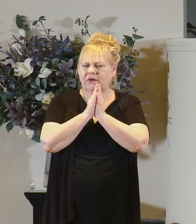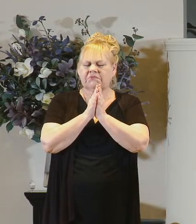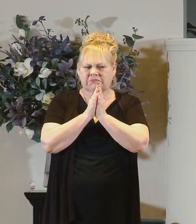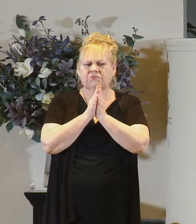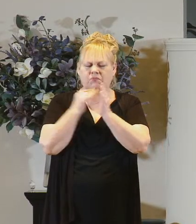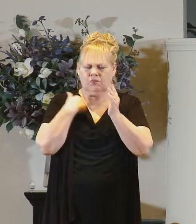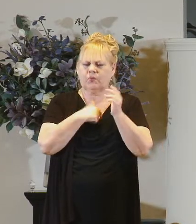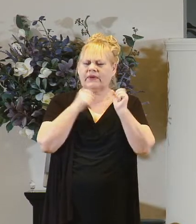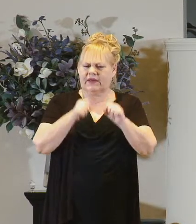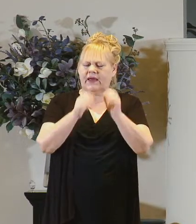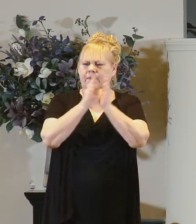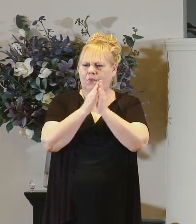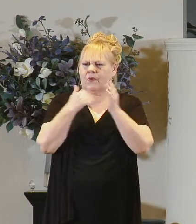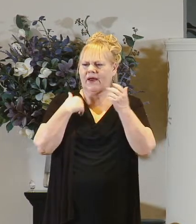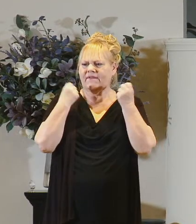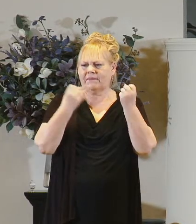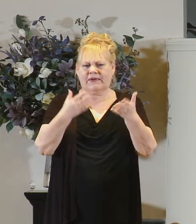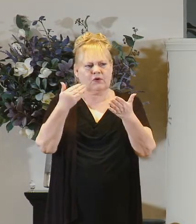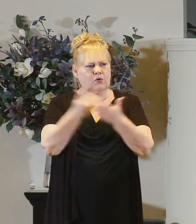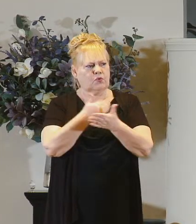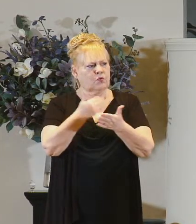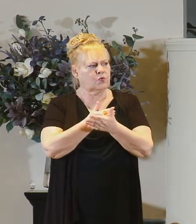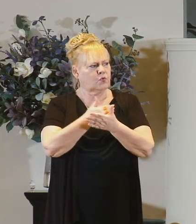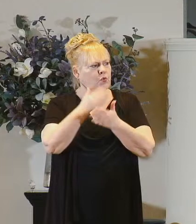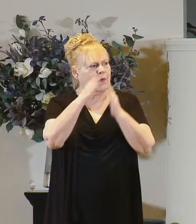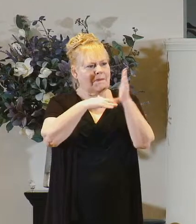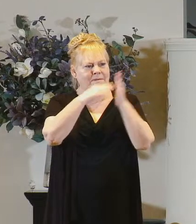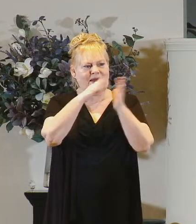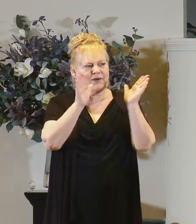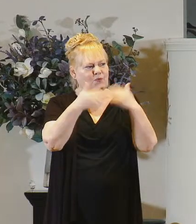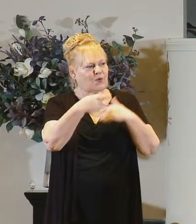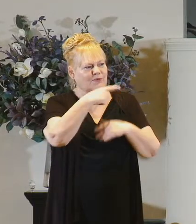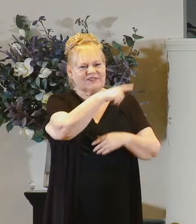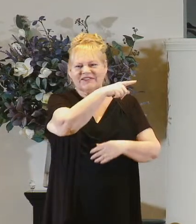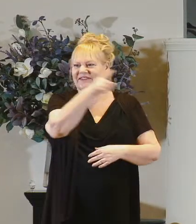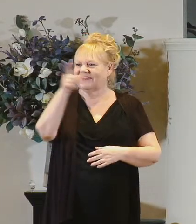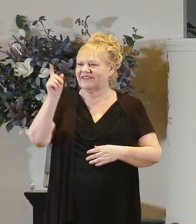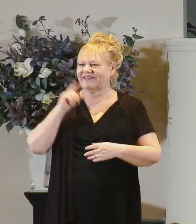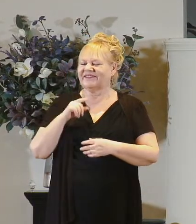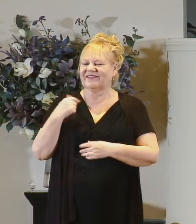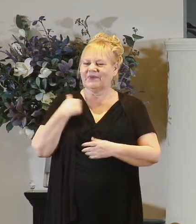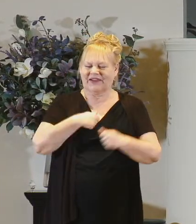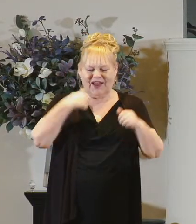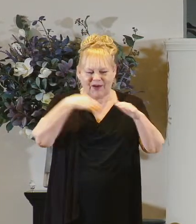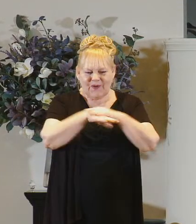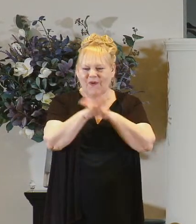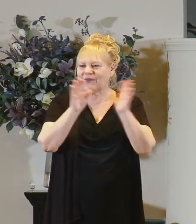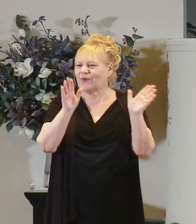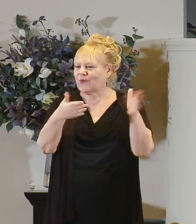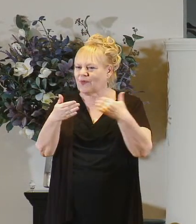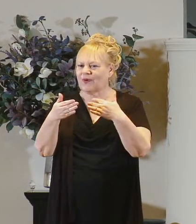and pray we got a lot of new newly painted rooms over here we could go in and